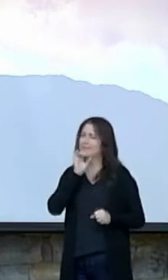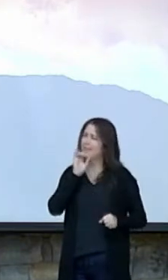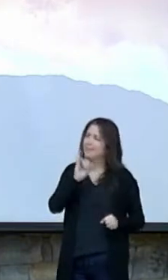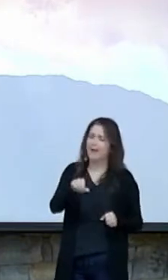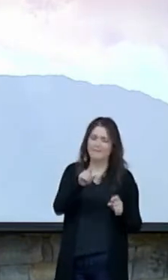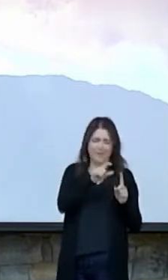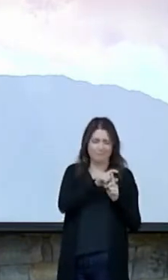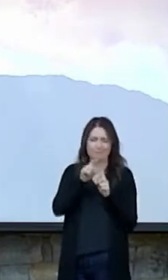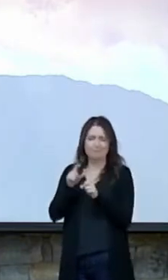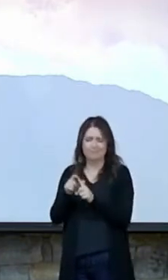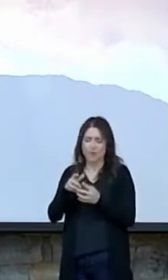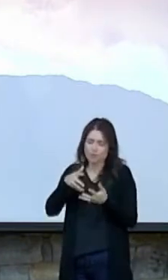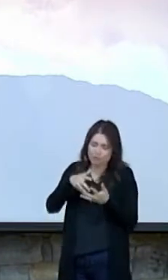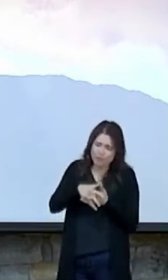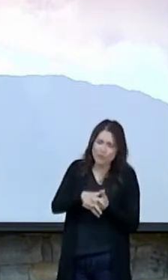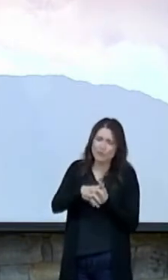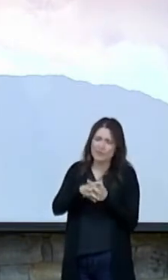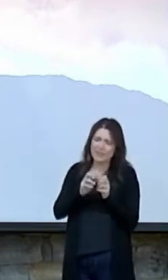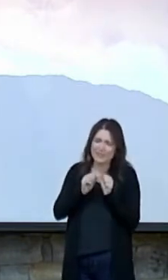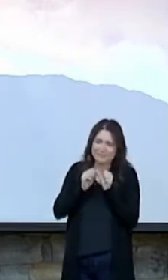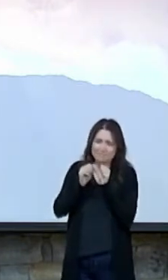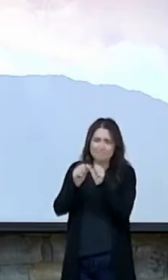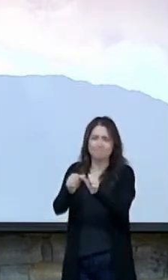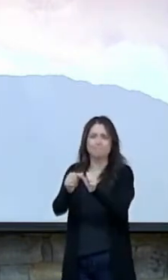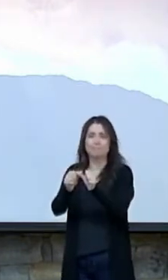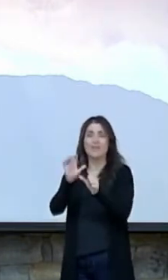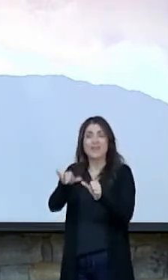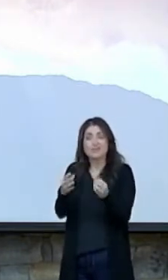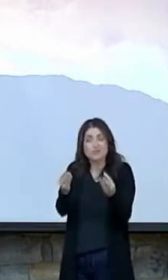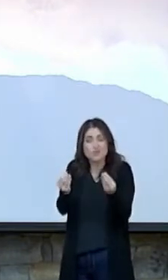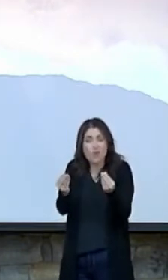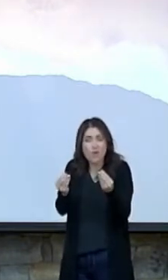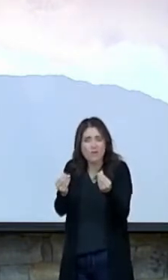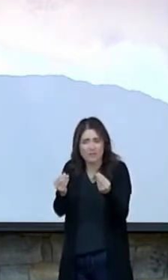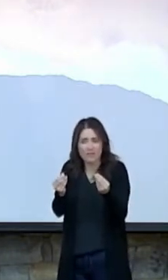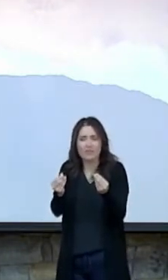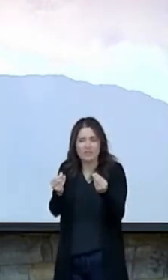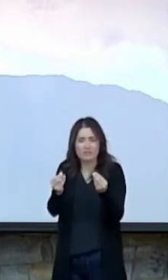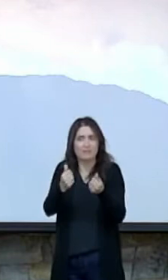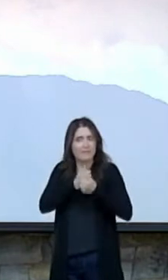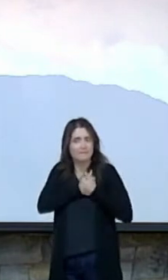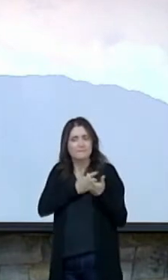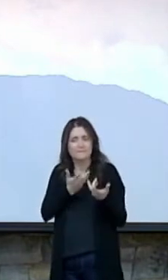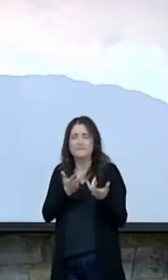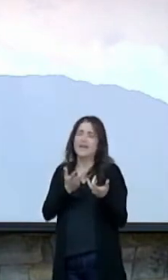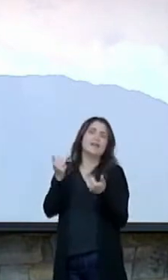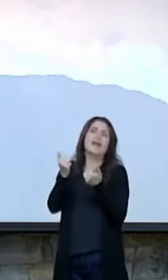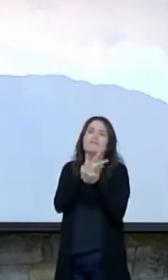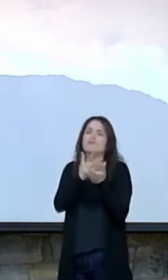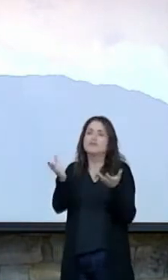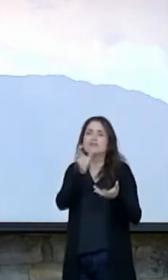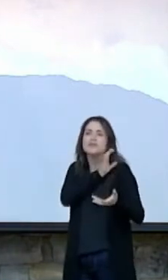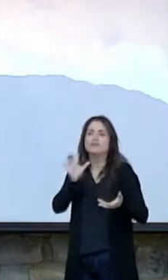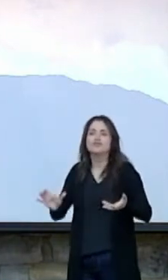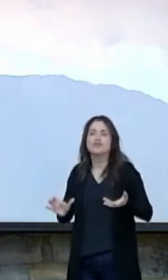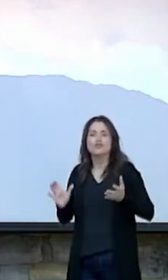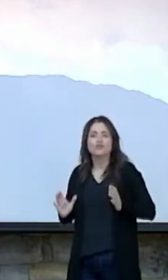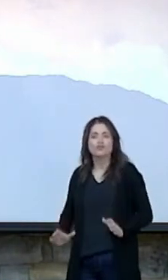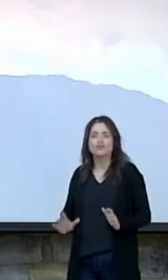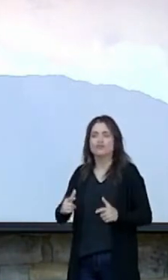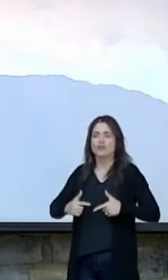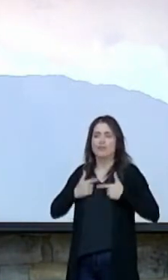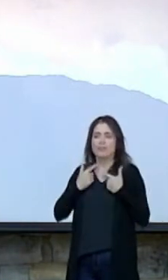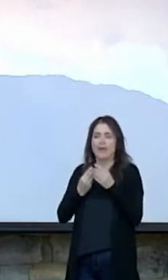Rooted and grounded. You see, love is the soil in which everything in the Christian life is produced.